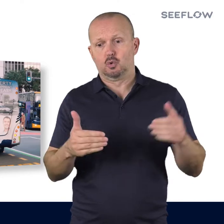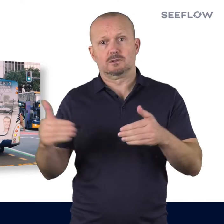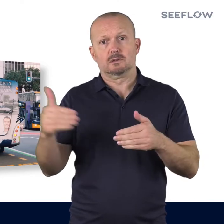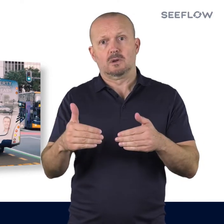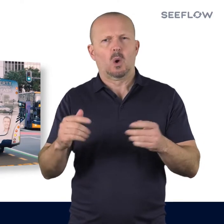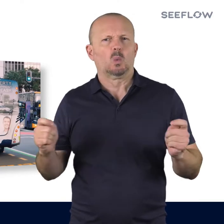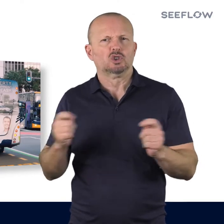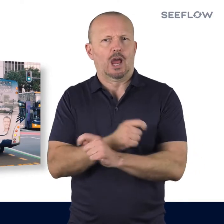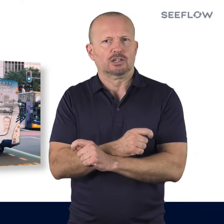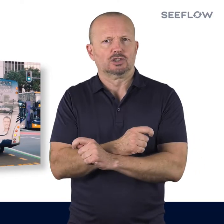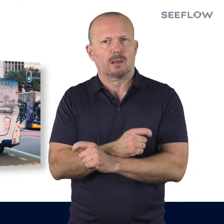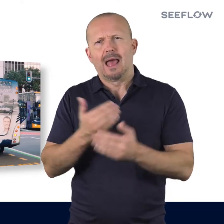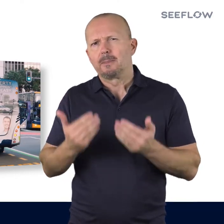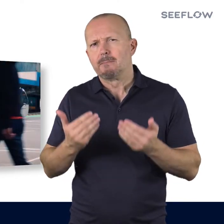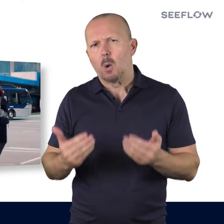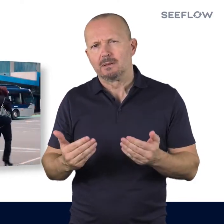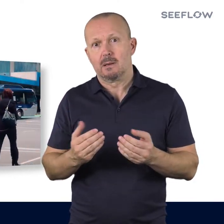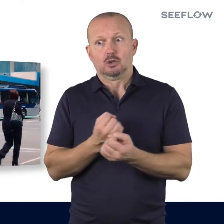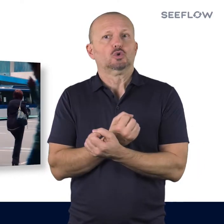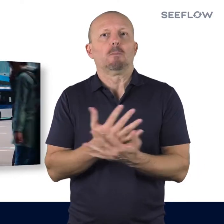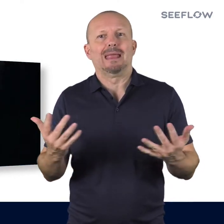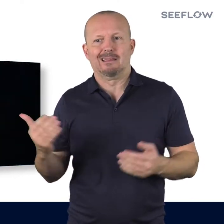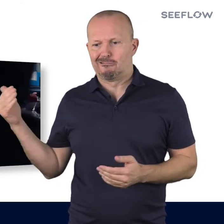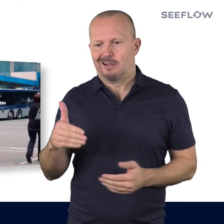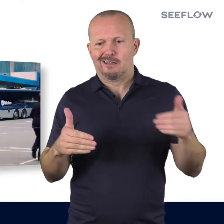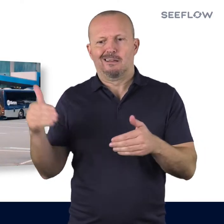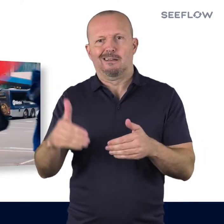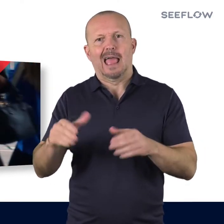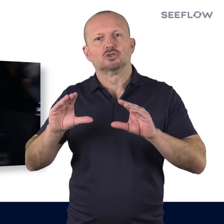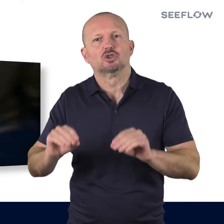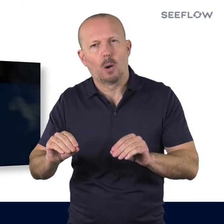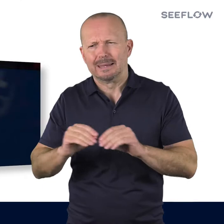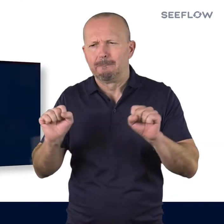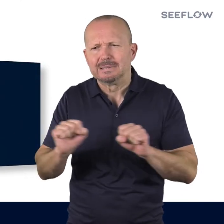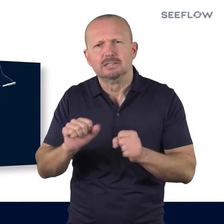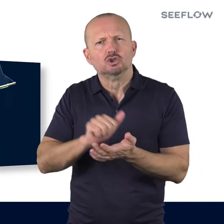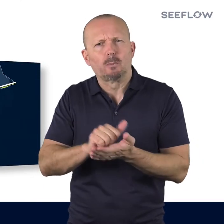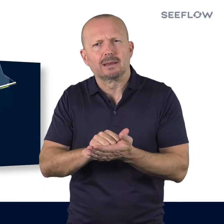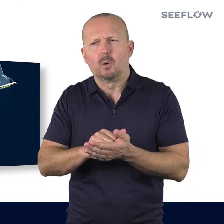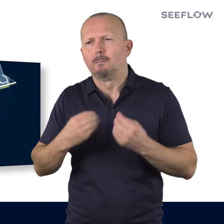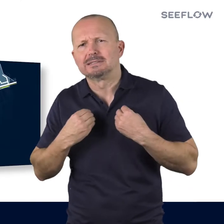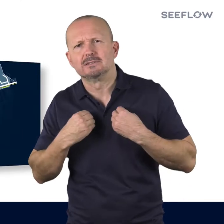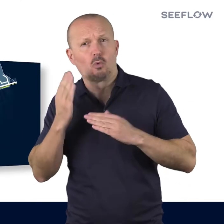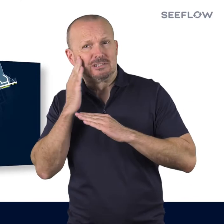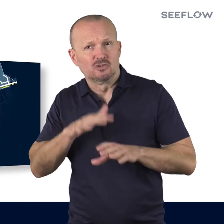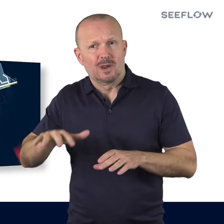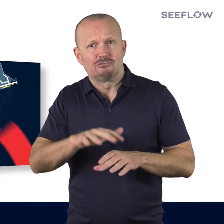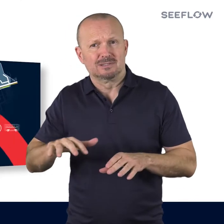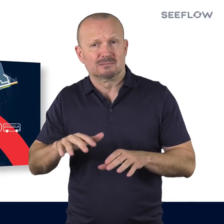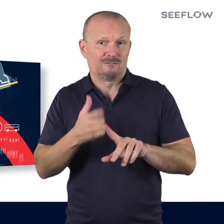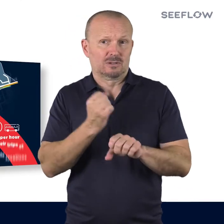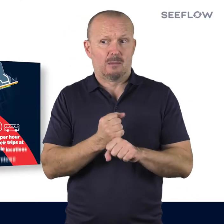that they run through the city centre rather than terminate in busy shopping, business and residential areas. For example,